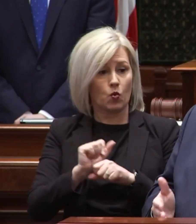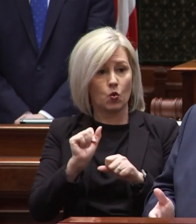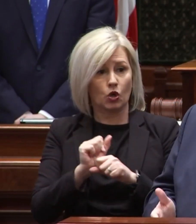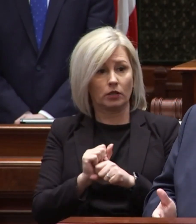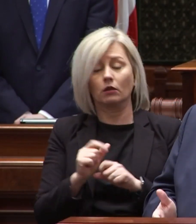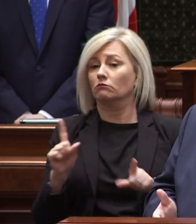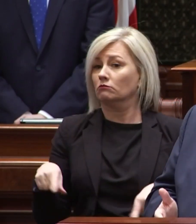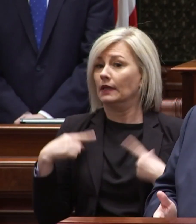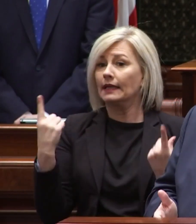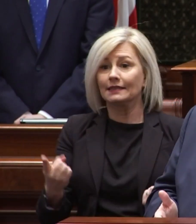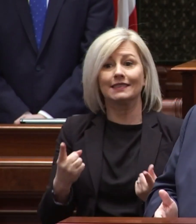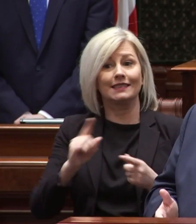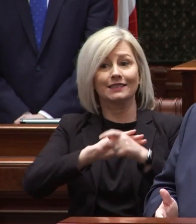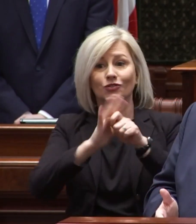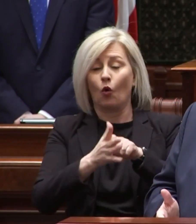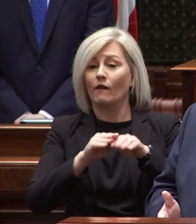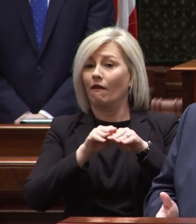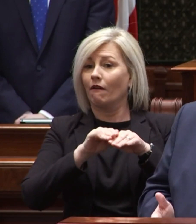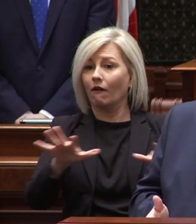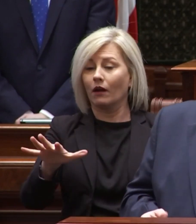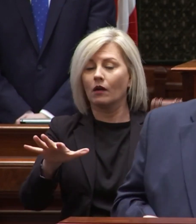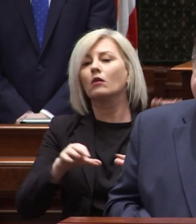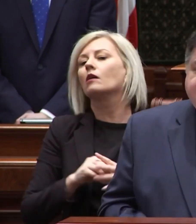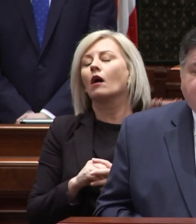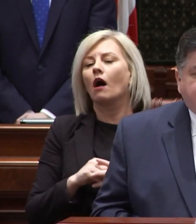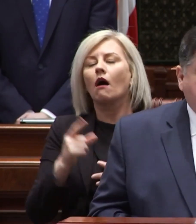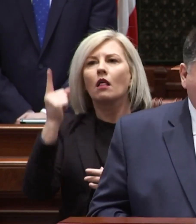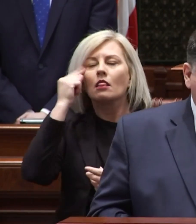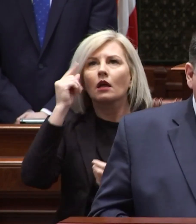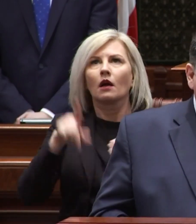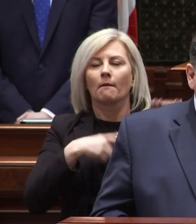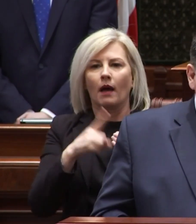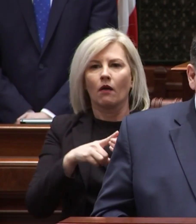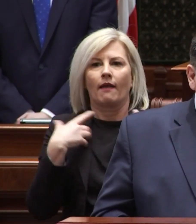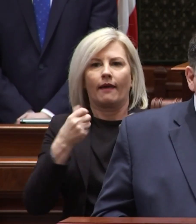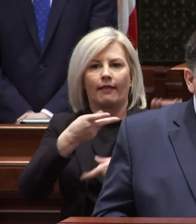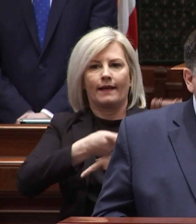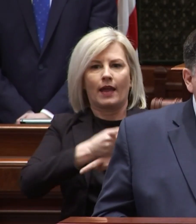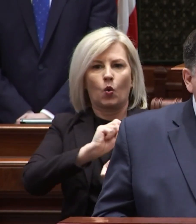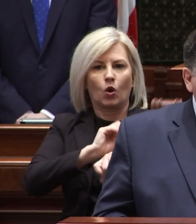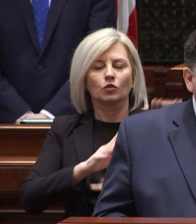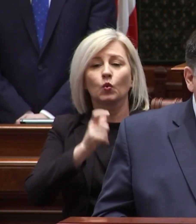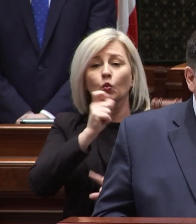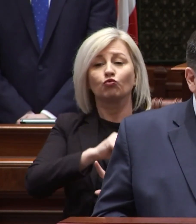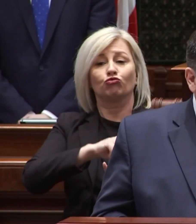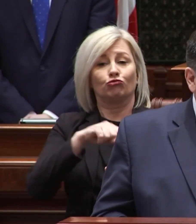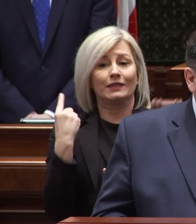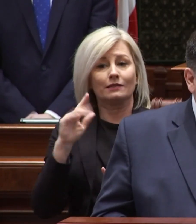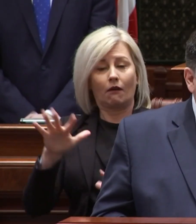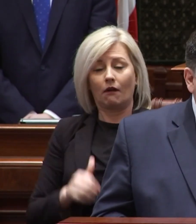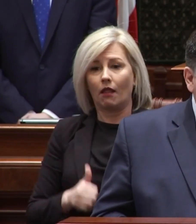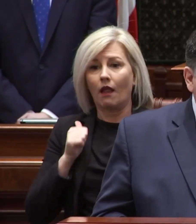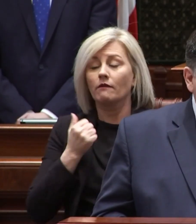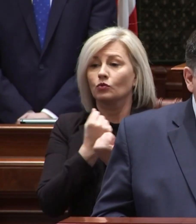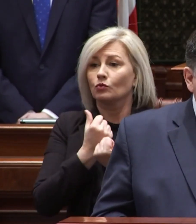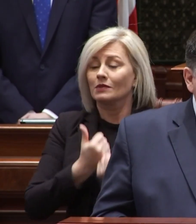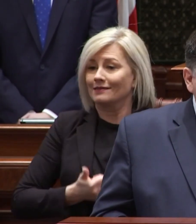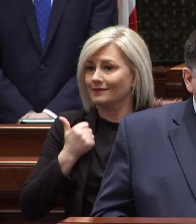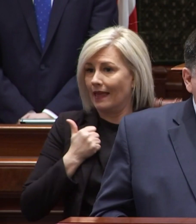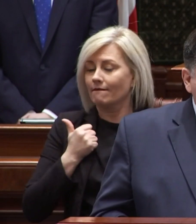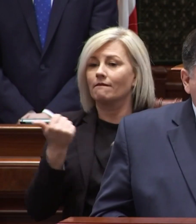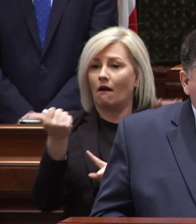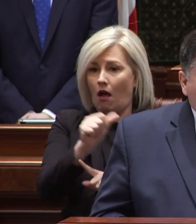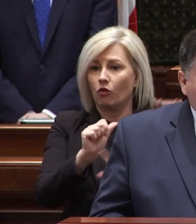since the outbreak of covid i think about the health care workers who risked their lives to save others